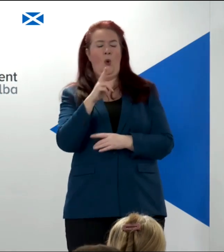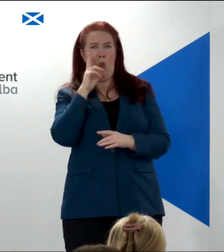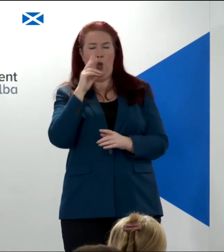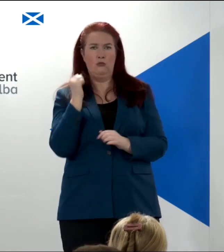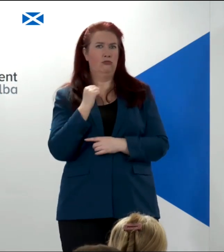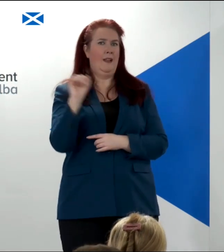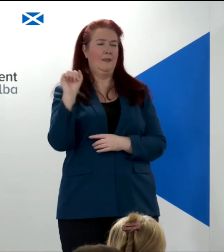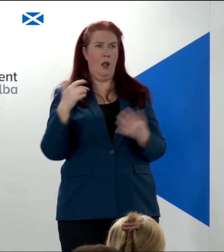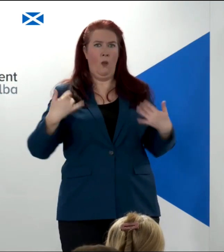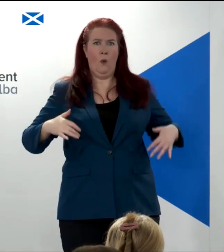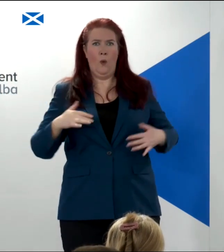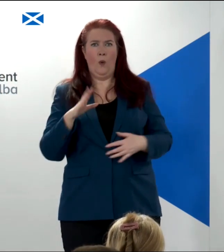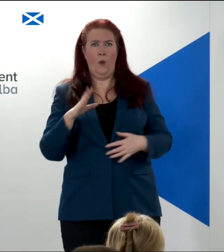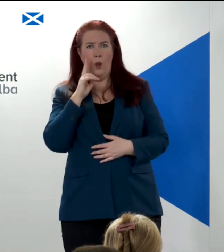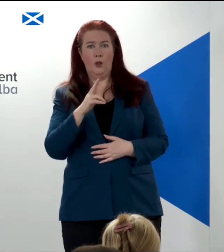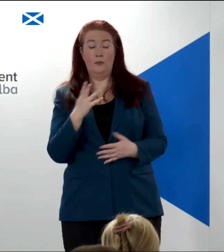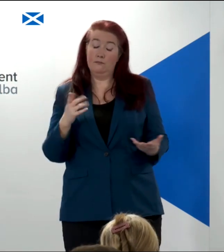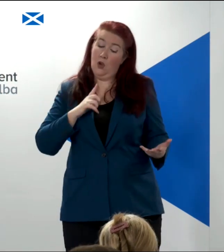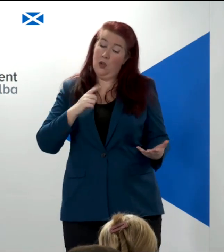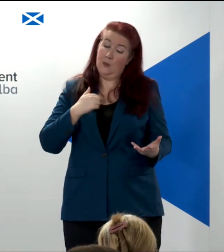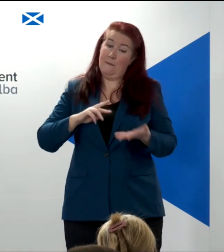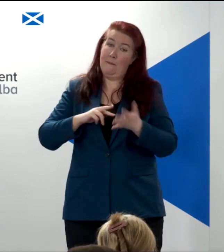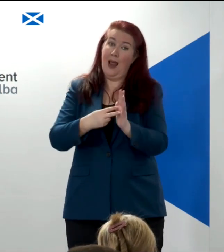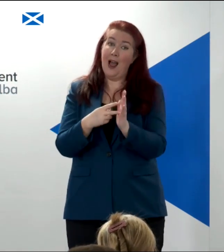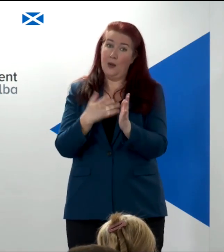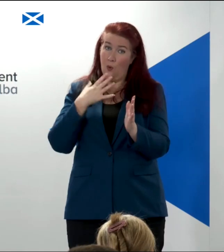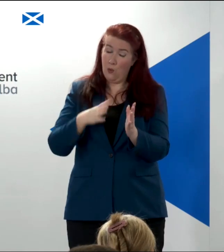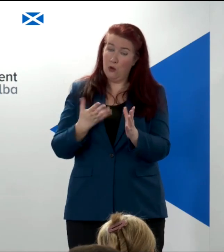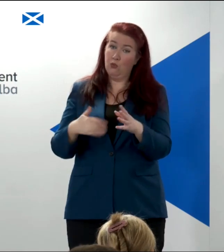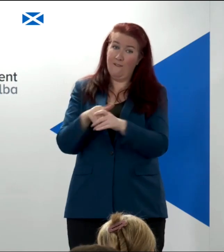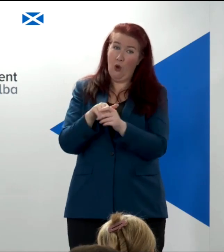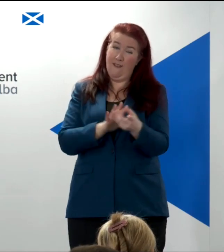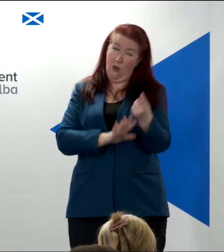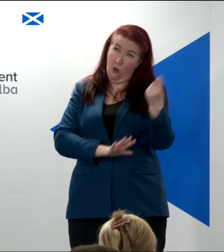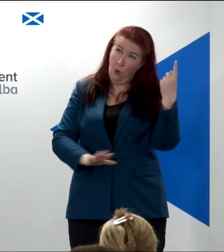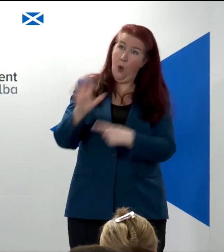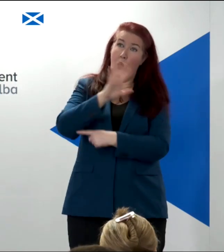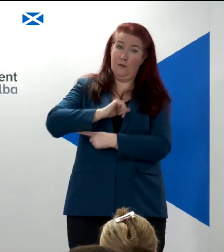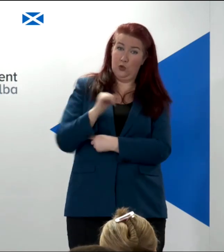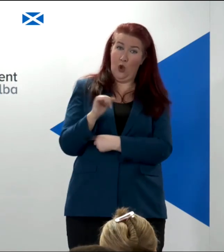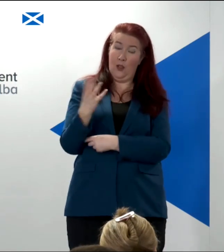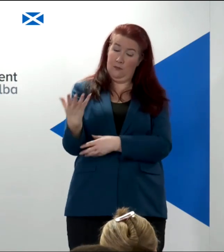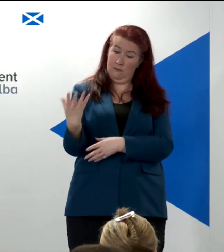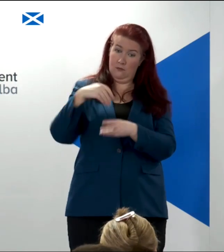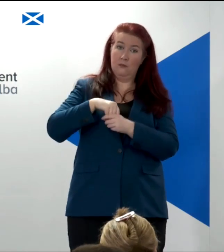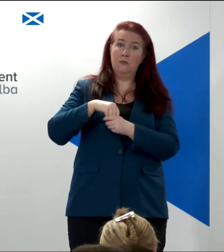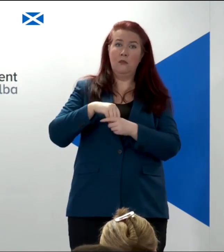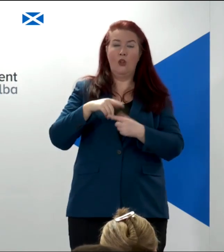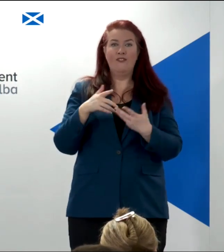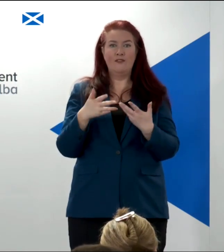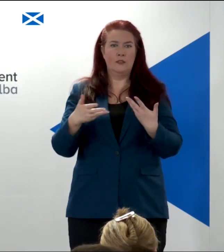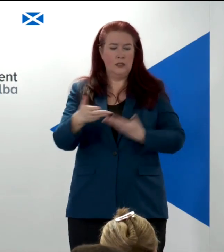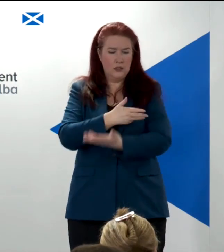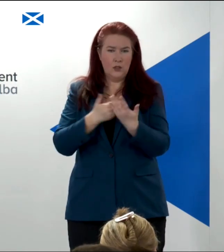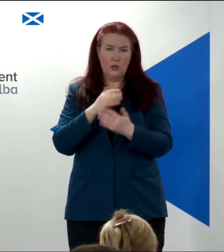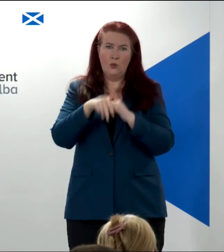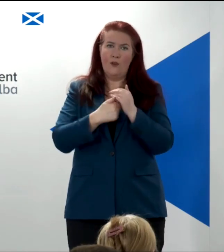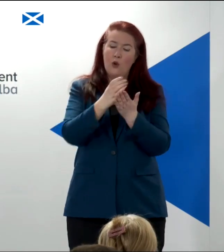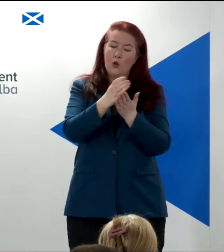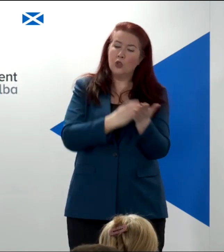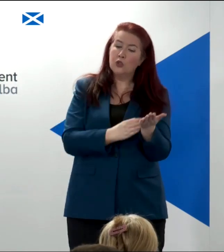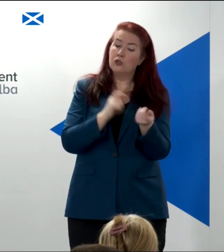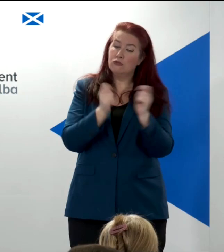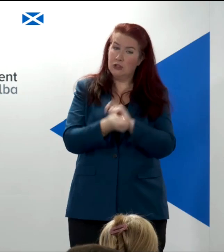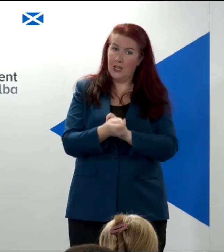We are, after all, planning to involve the entire country in discussions about fundamental constitutional change.